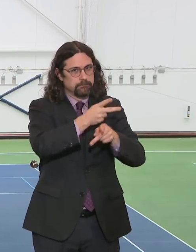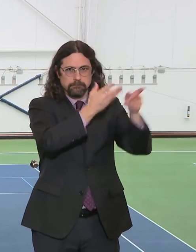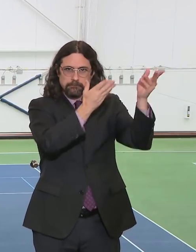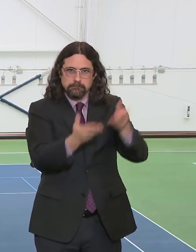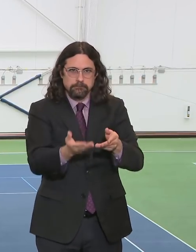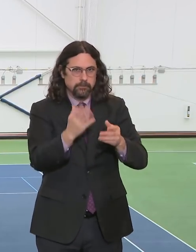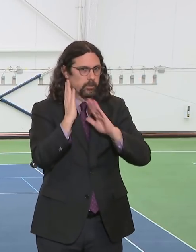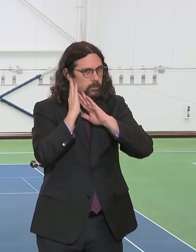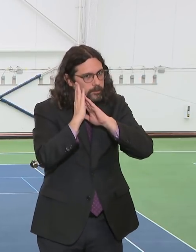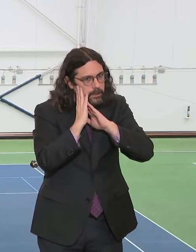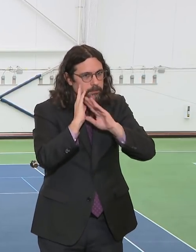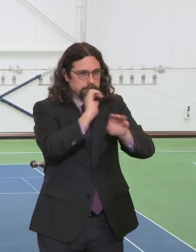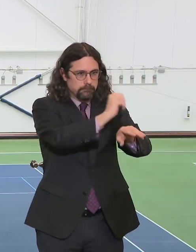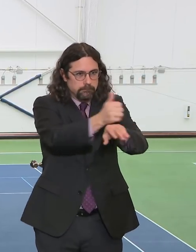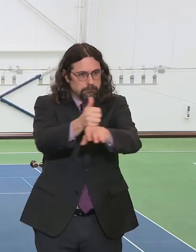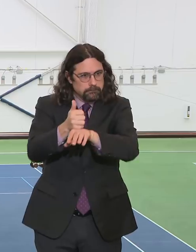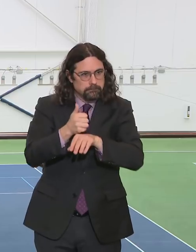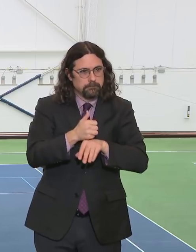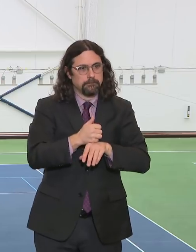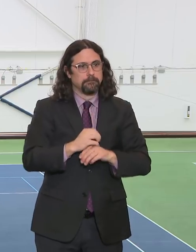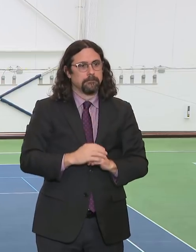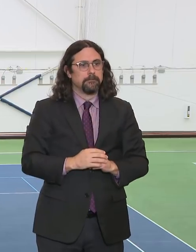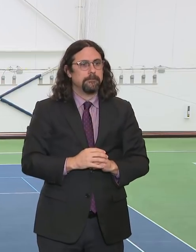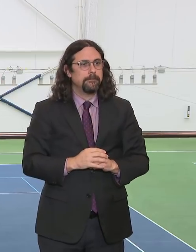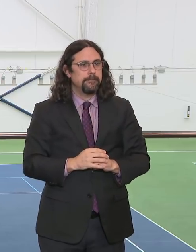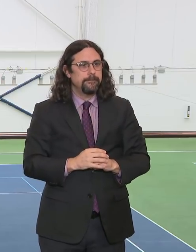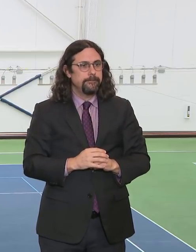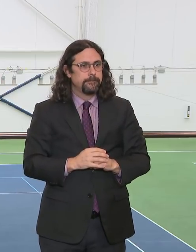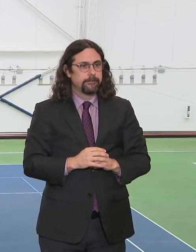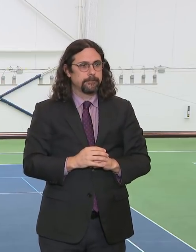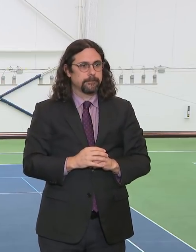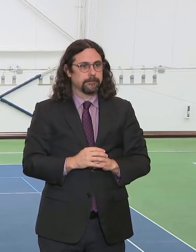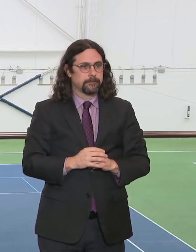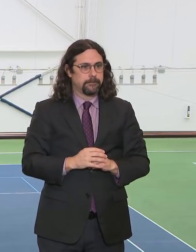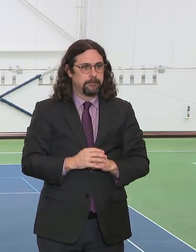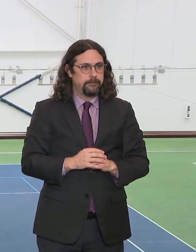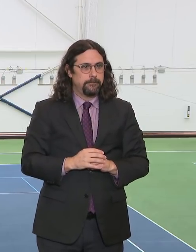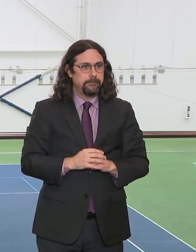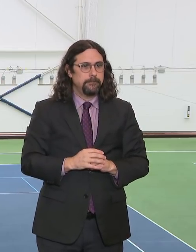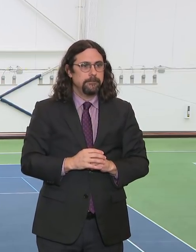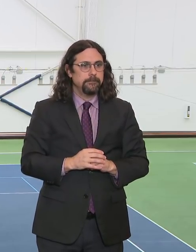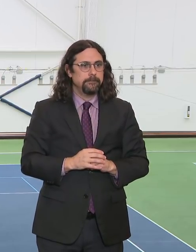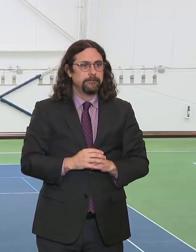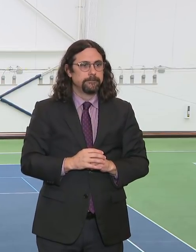It'll take three weeks to build out, but as I said, starting next week, patients will start arriving.